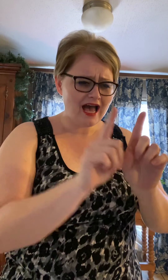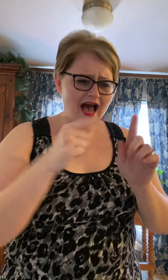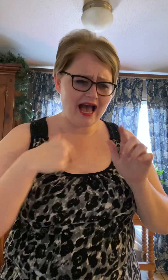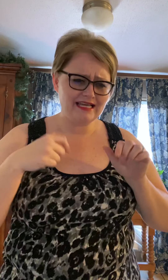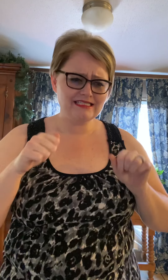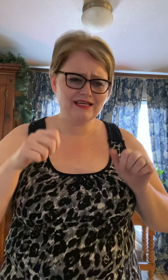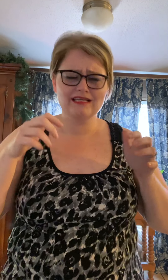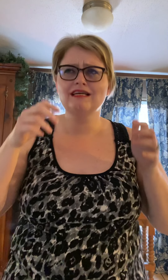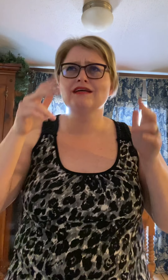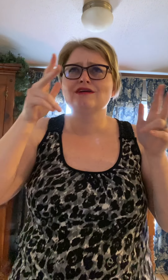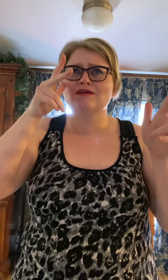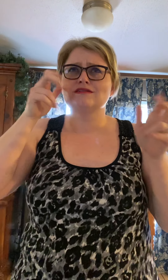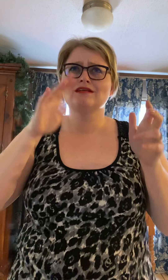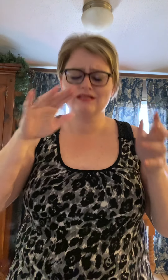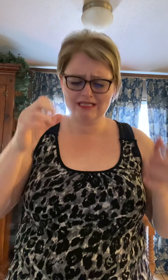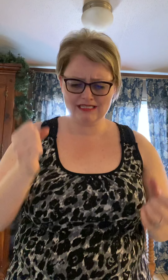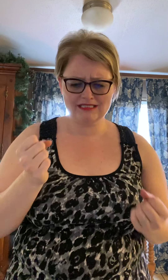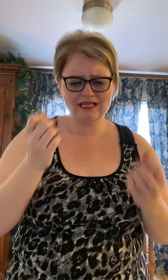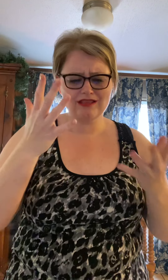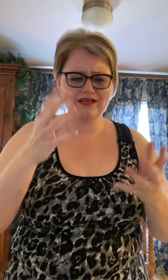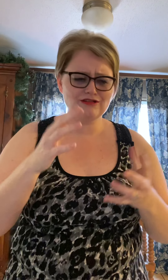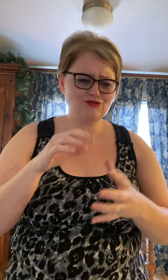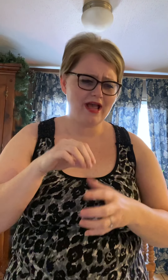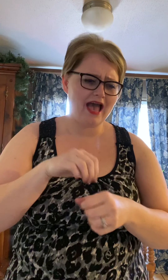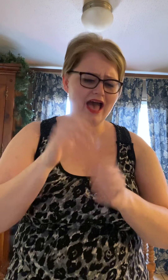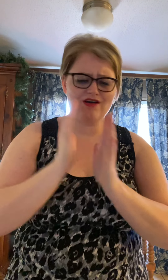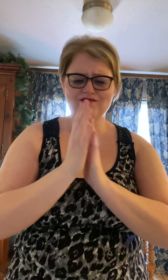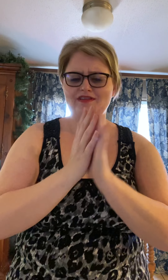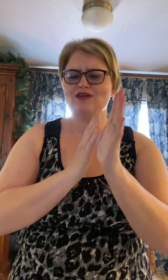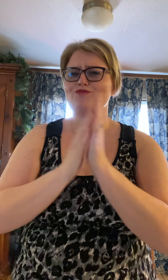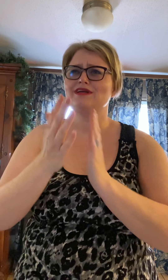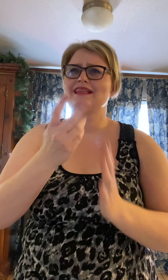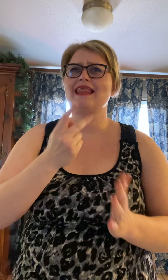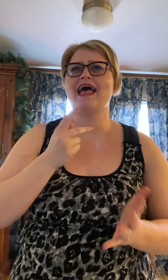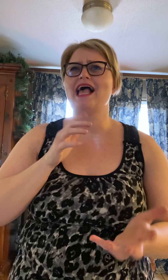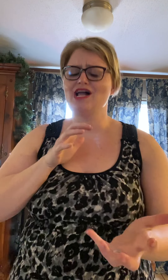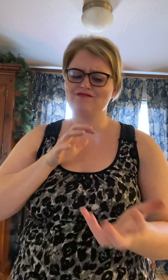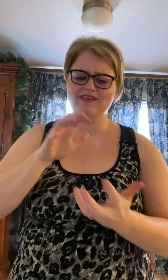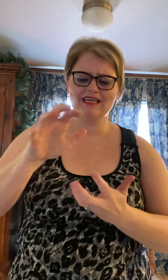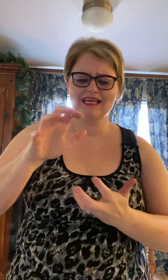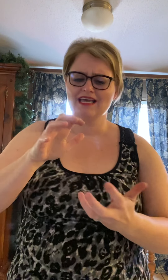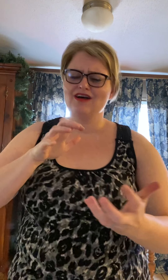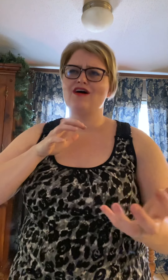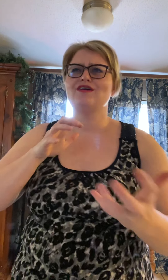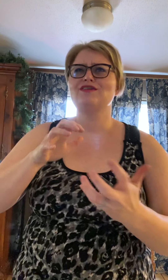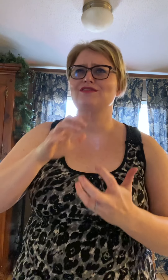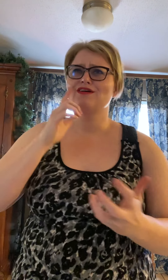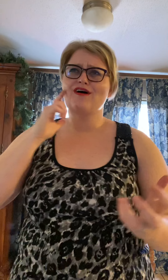still hear your voice In the traffic We're laughing Over all